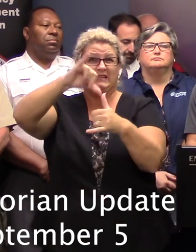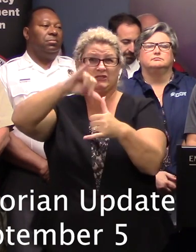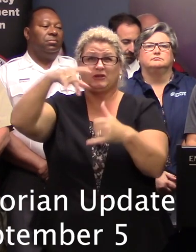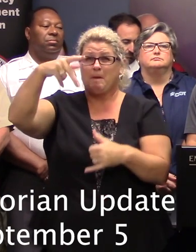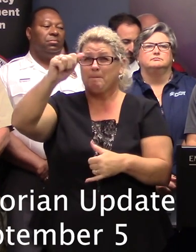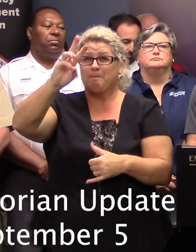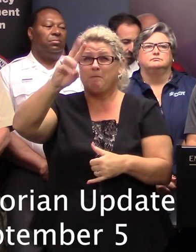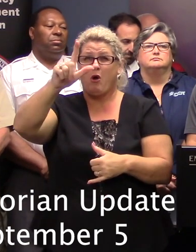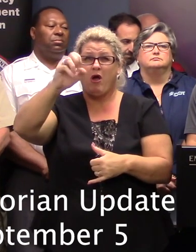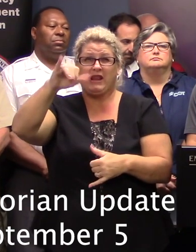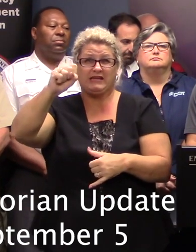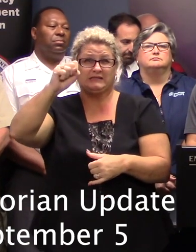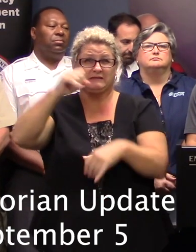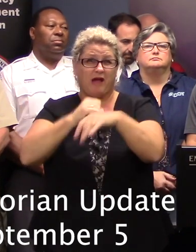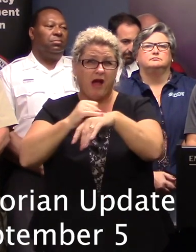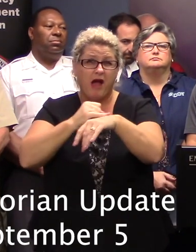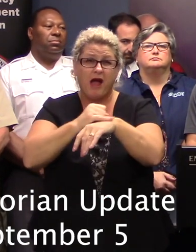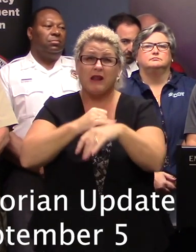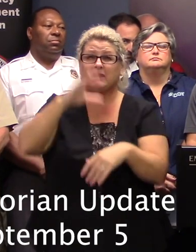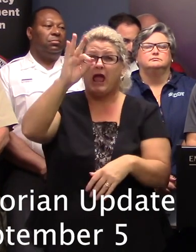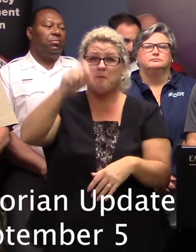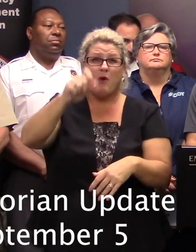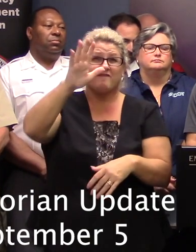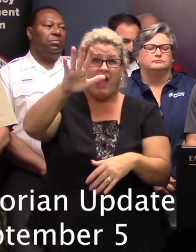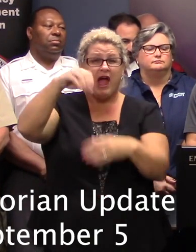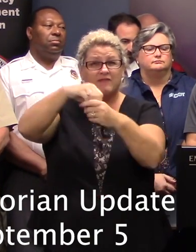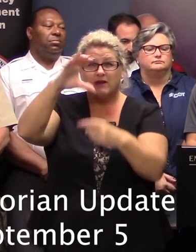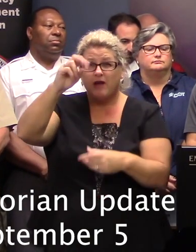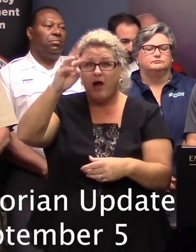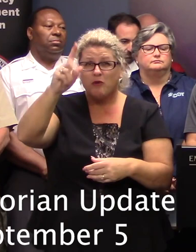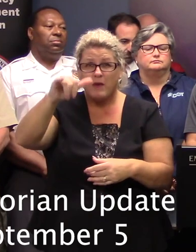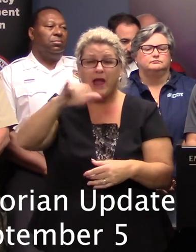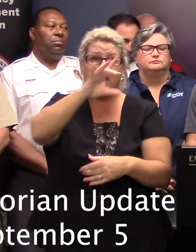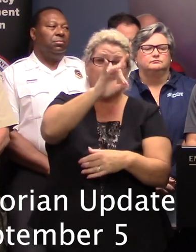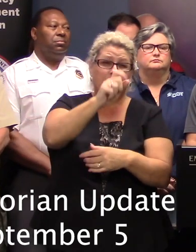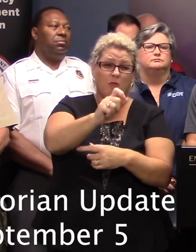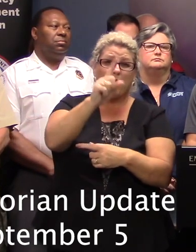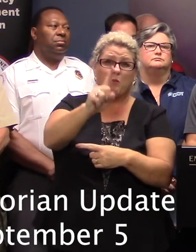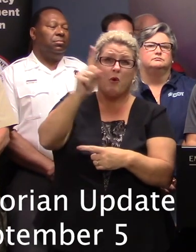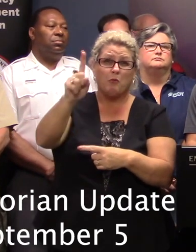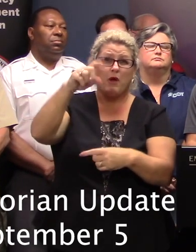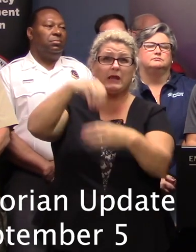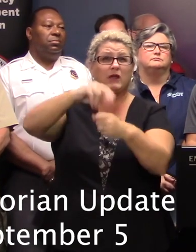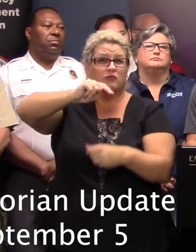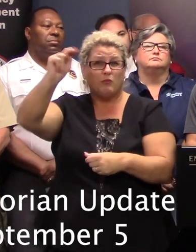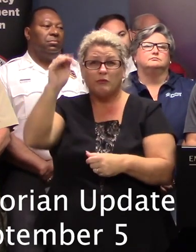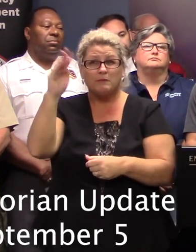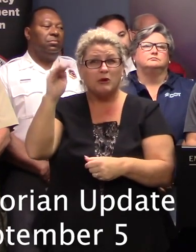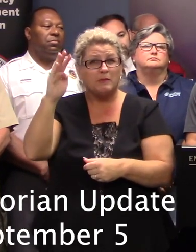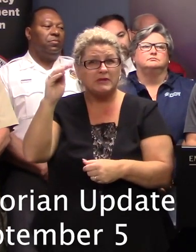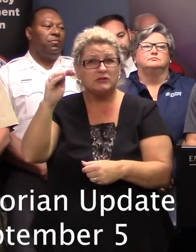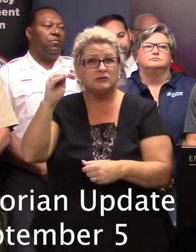Island, 9.51 inches in Conway, 8.11 inches in North Myrtle Beach.